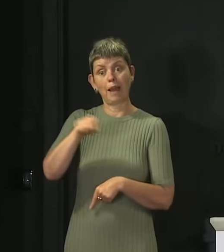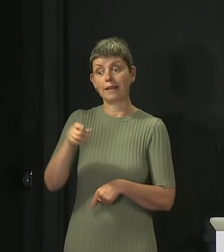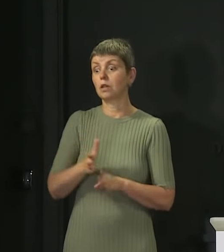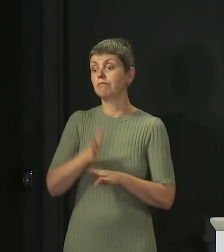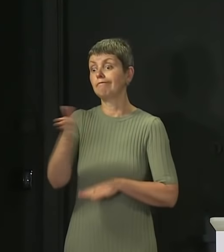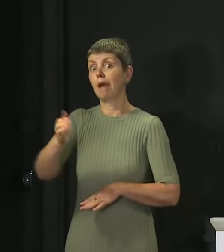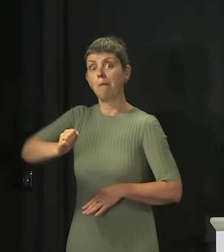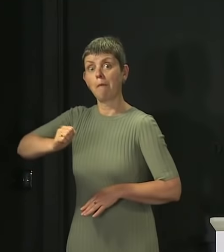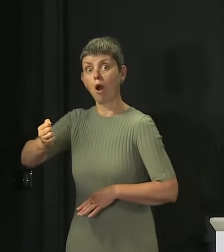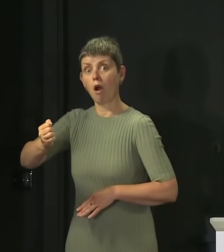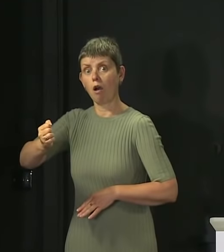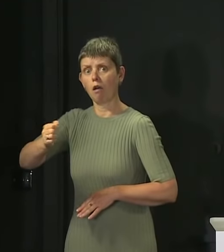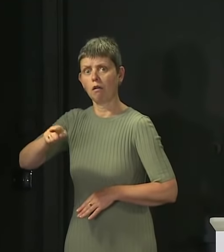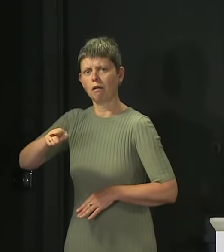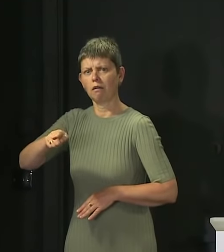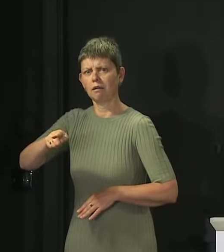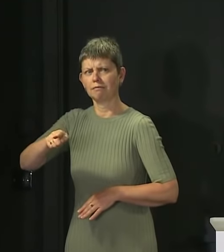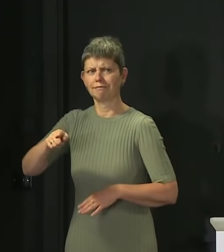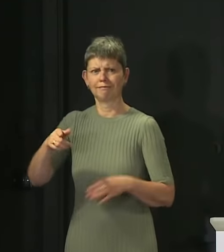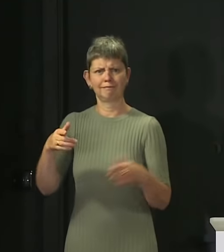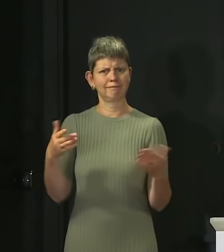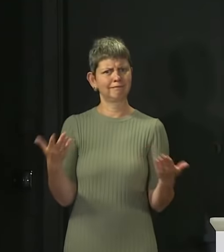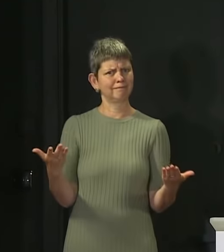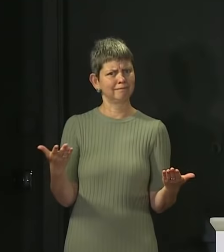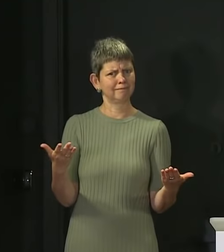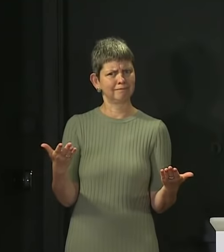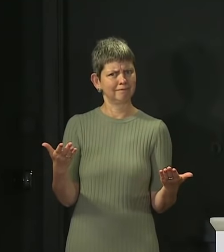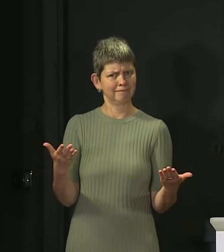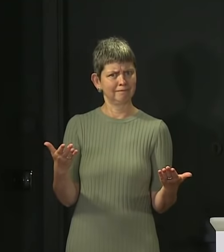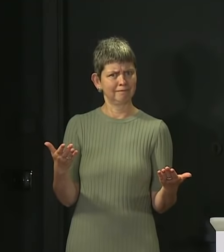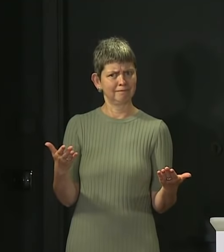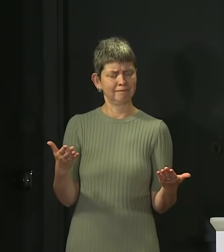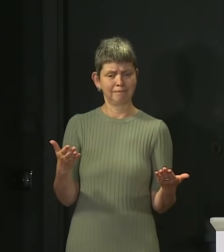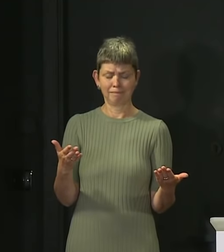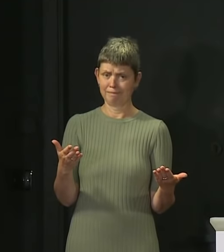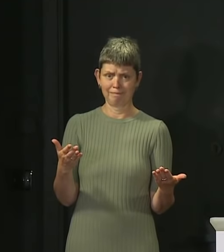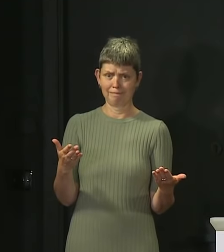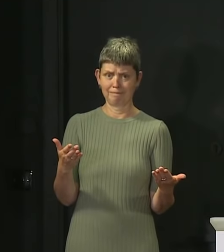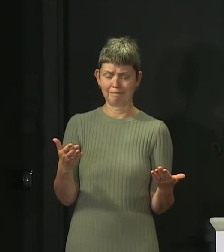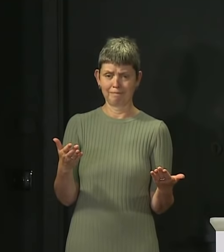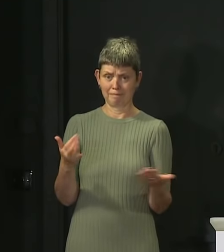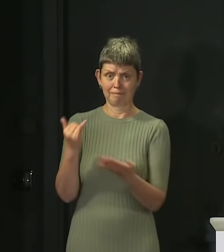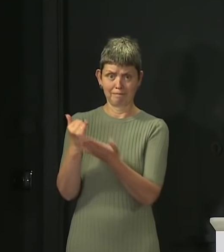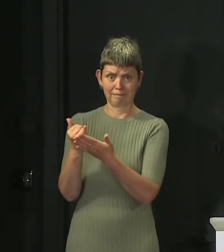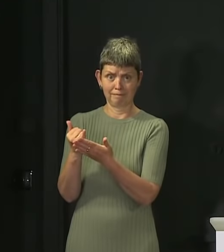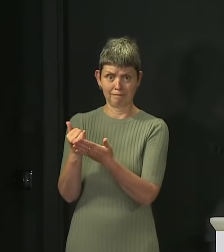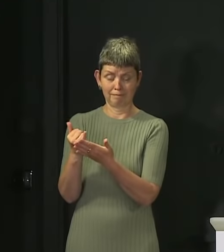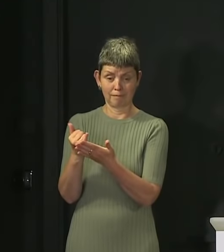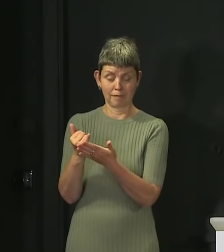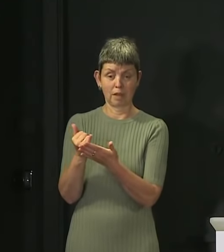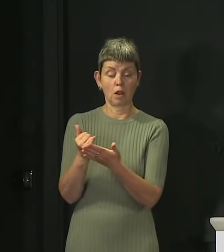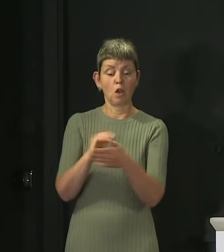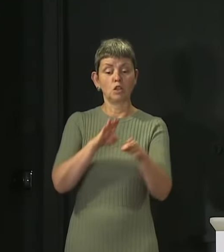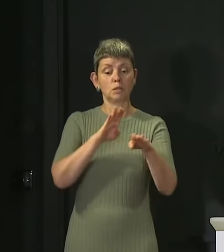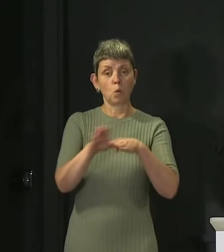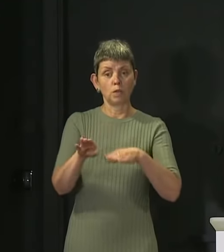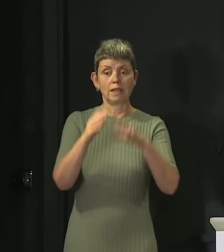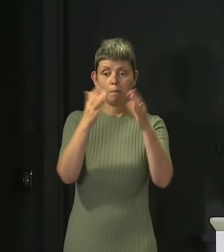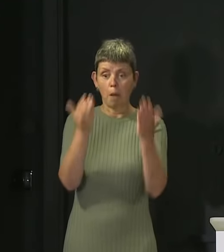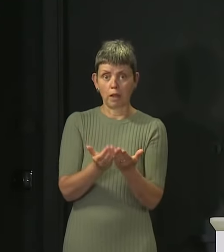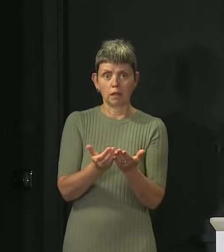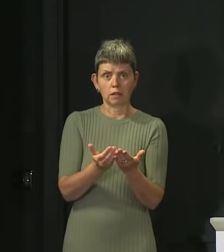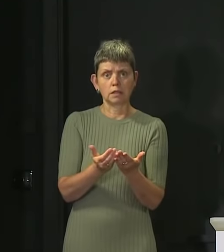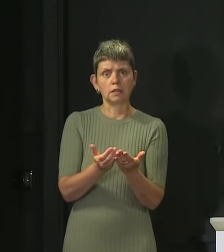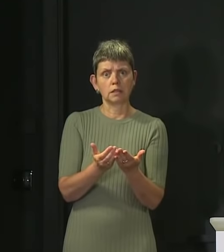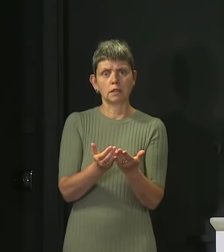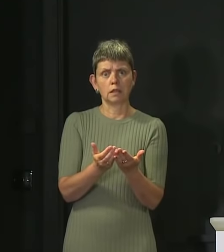bar, I don't think there should be any jubiety about that. We are trying to protect sporting bubbles. So footballers